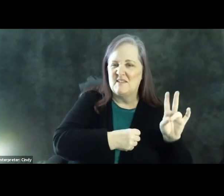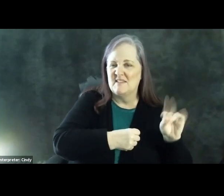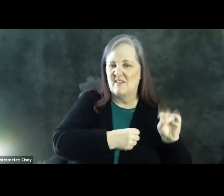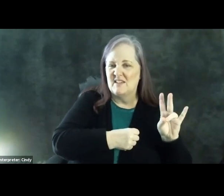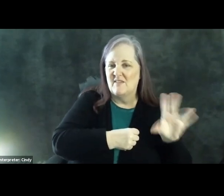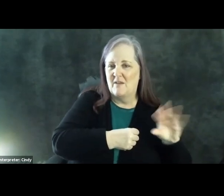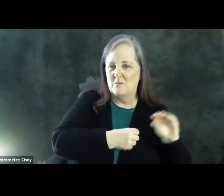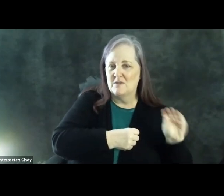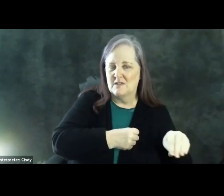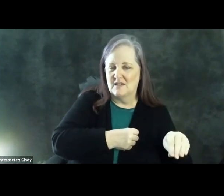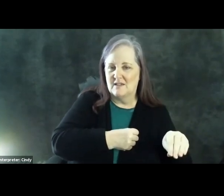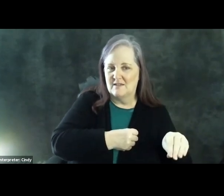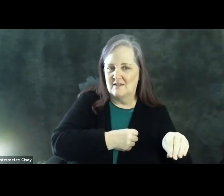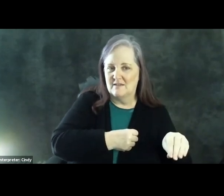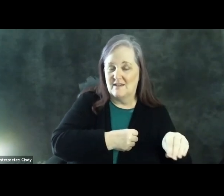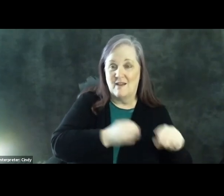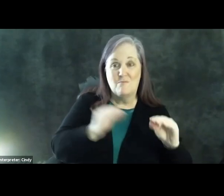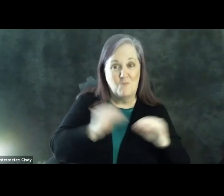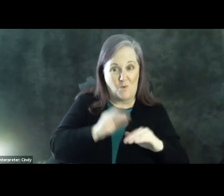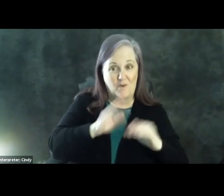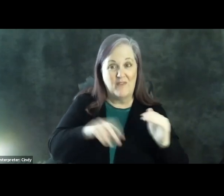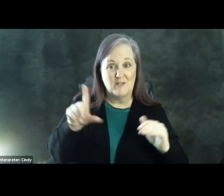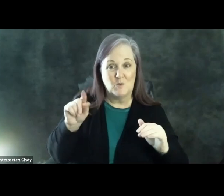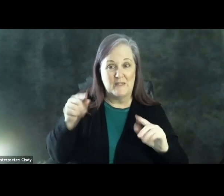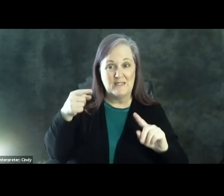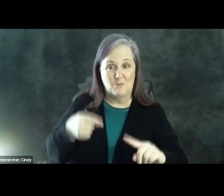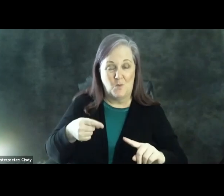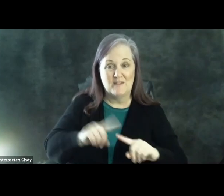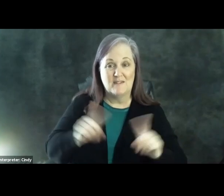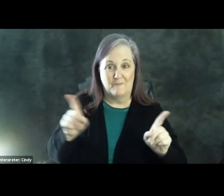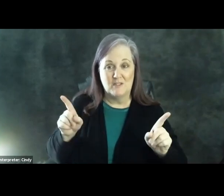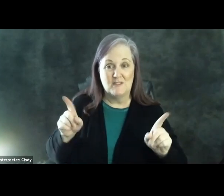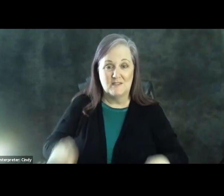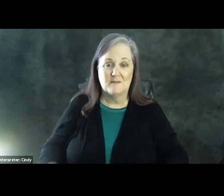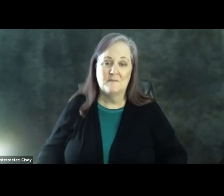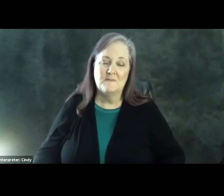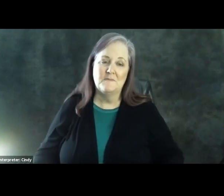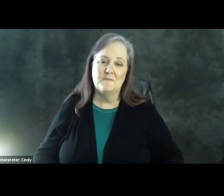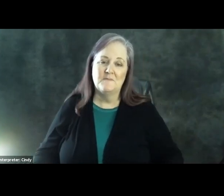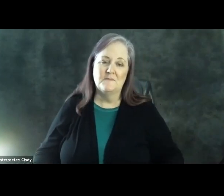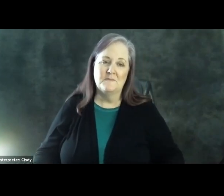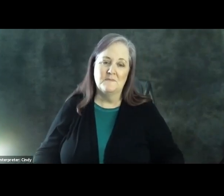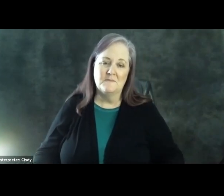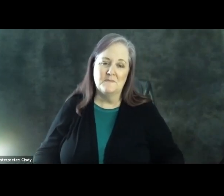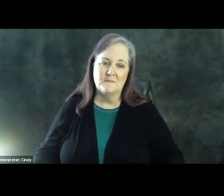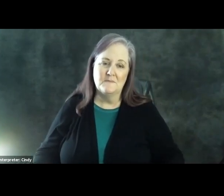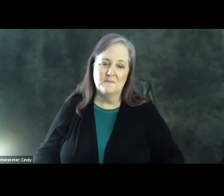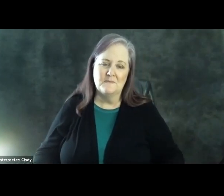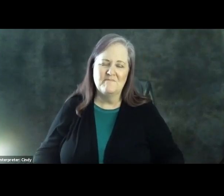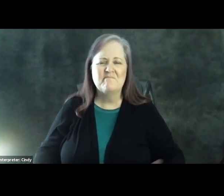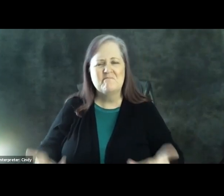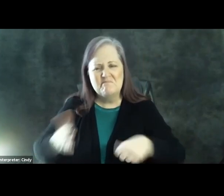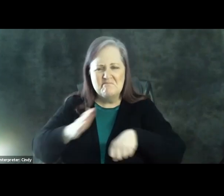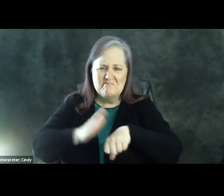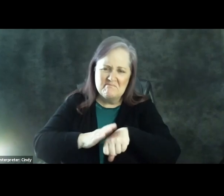And in some of these cases, it's more than a 20 point difference. Now, one kind of word of caution